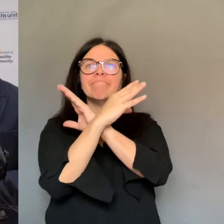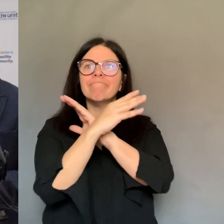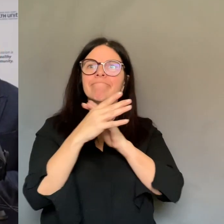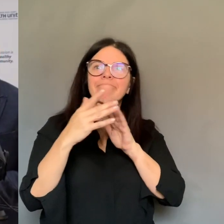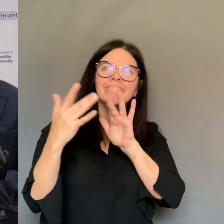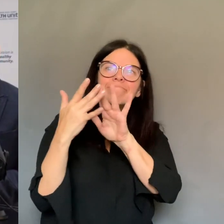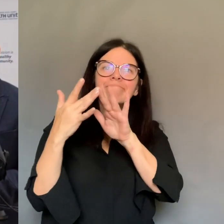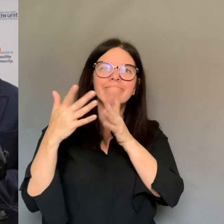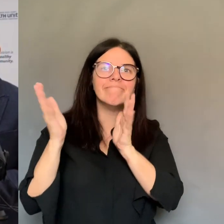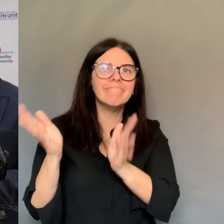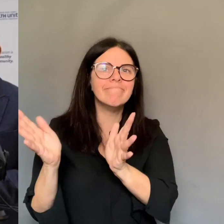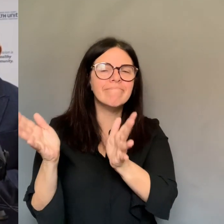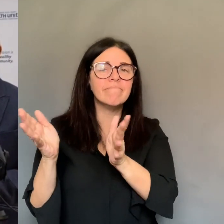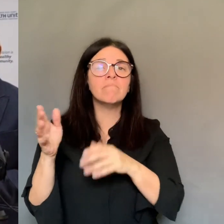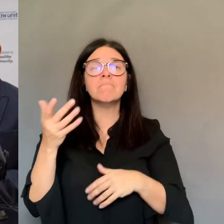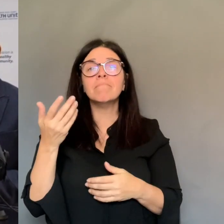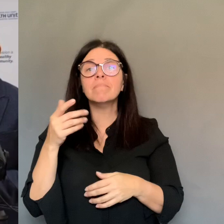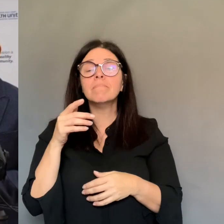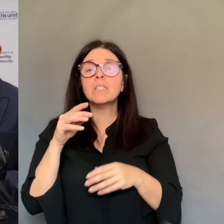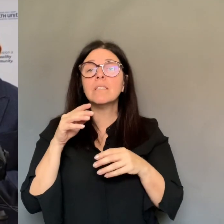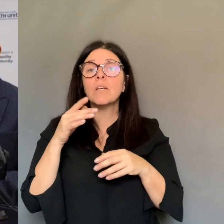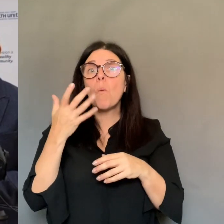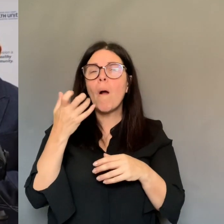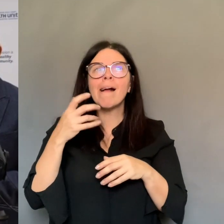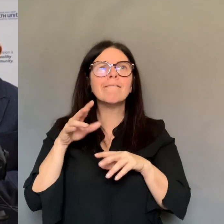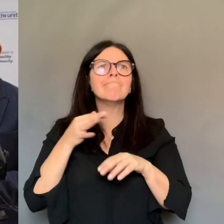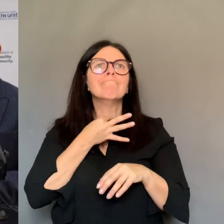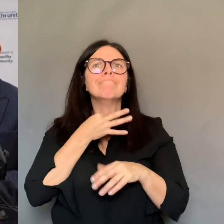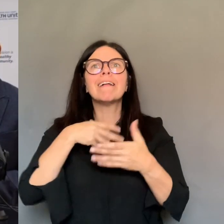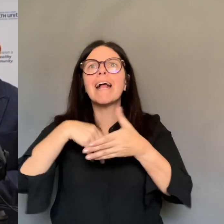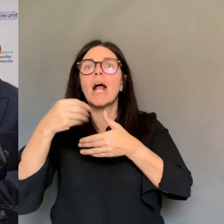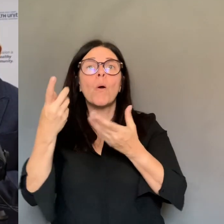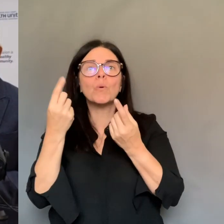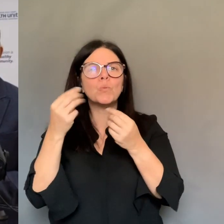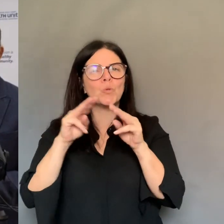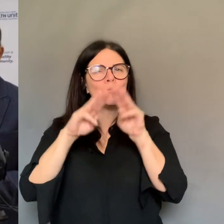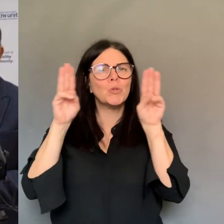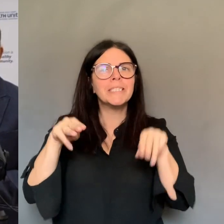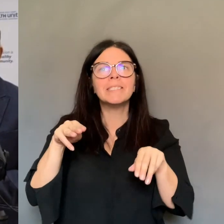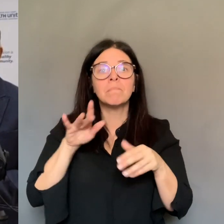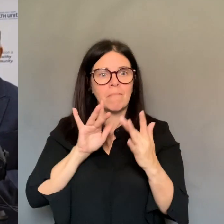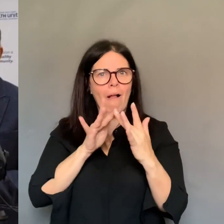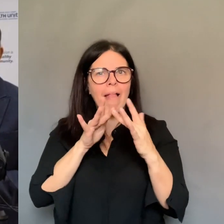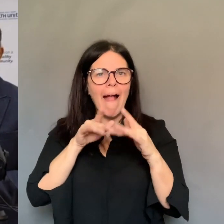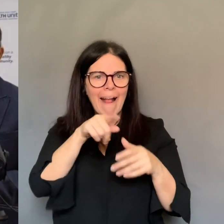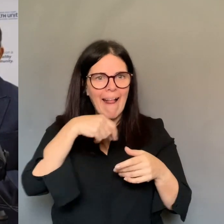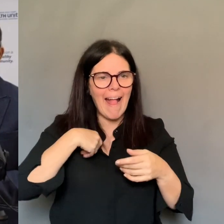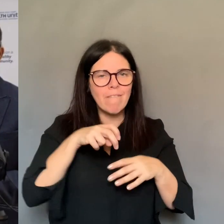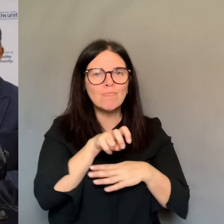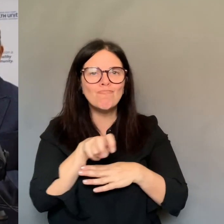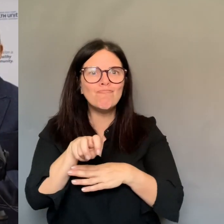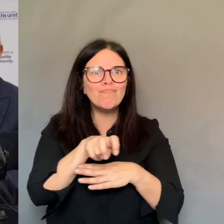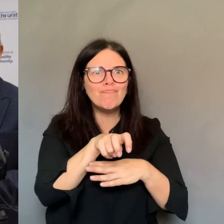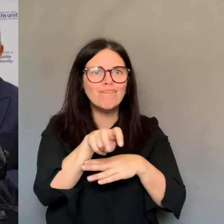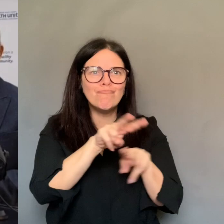when you're looking out for everyone, watch out for the seniors and vulnerable in your community and try to connect with them virtually to ensure